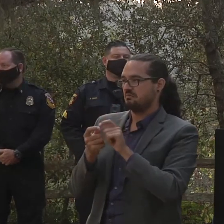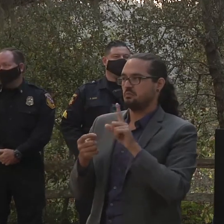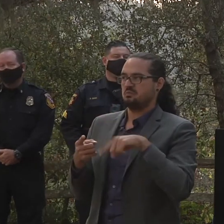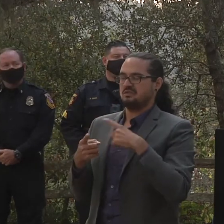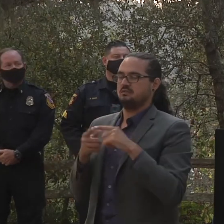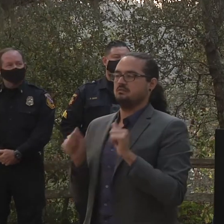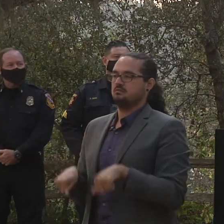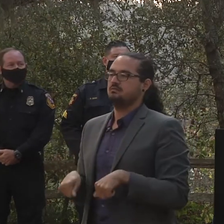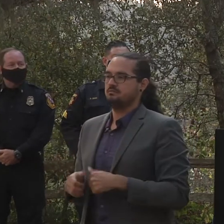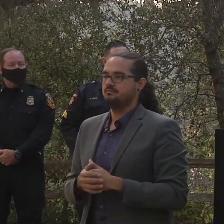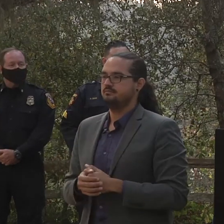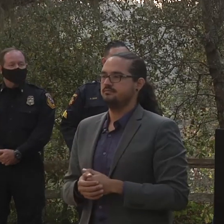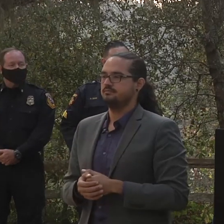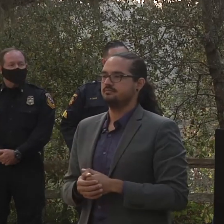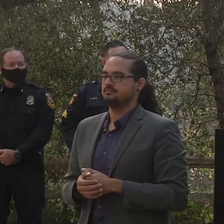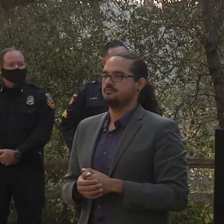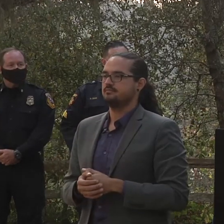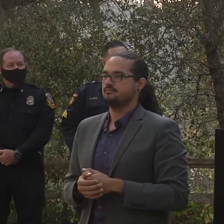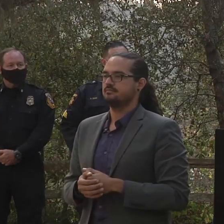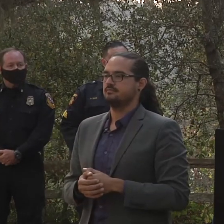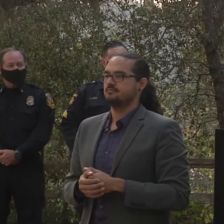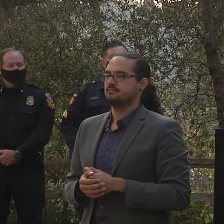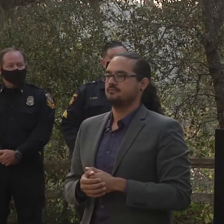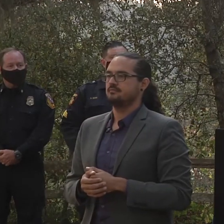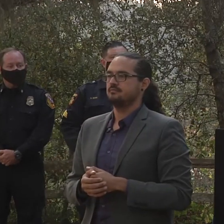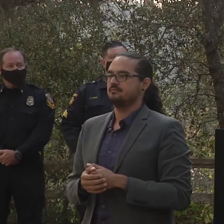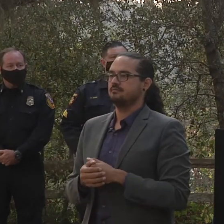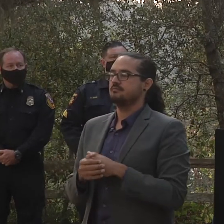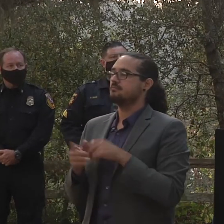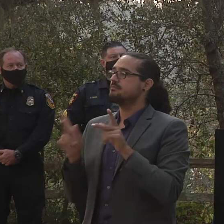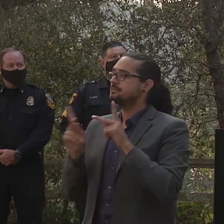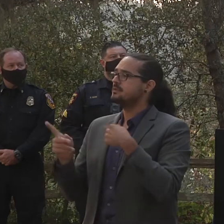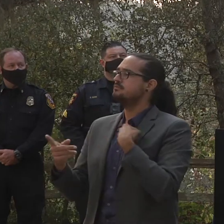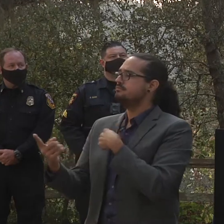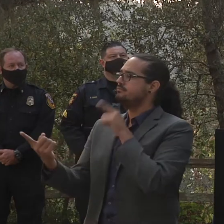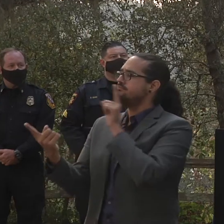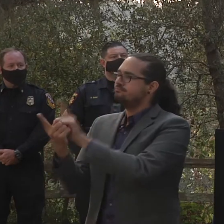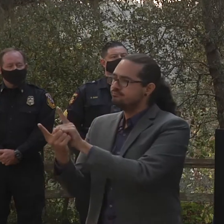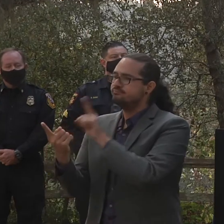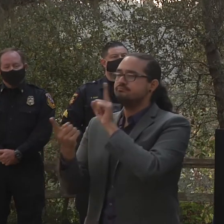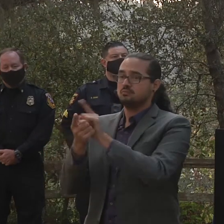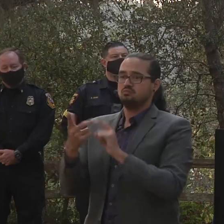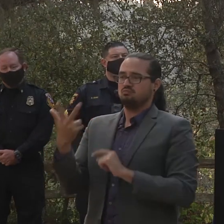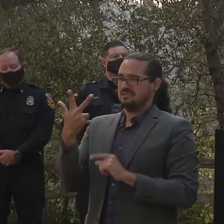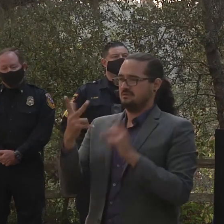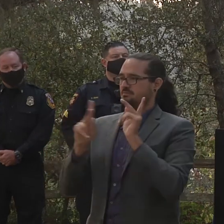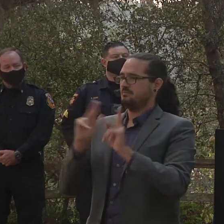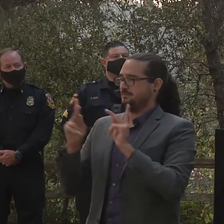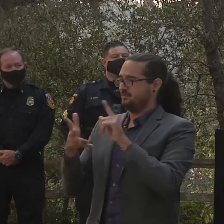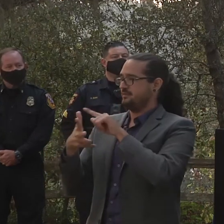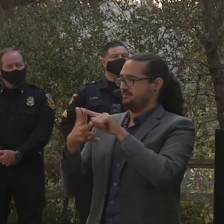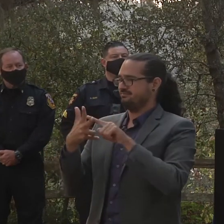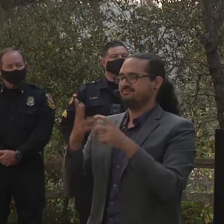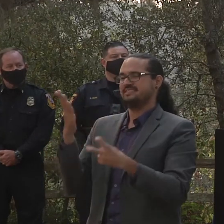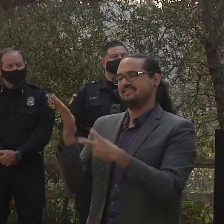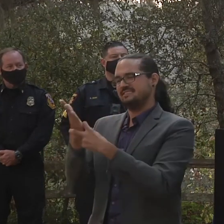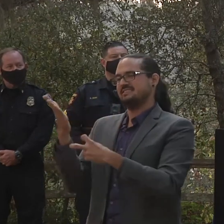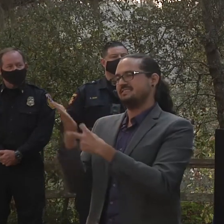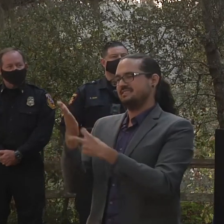terms of folks we did contact, we did end up contacting three different people that we cited for being in a closed evacuation area.